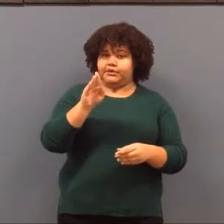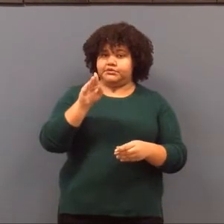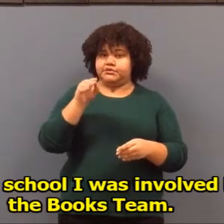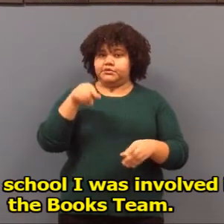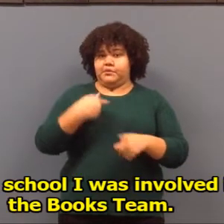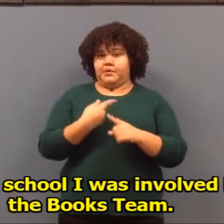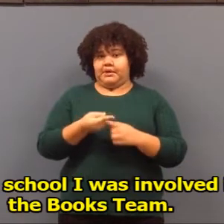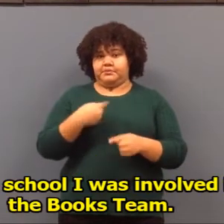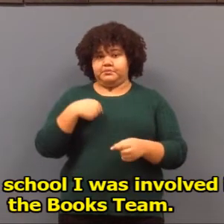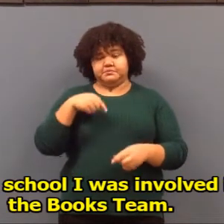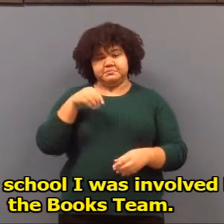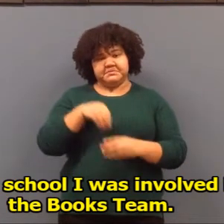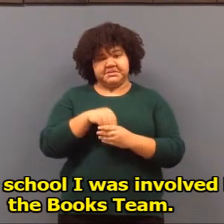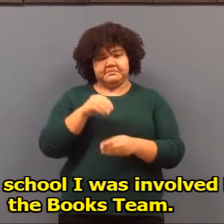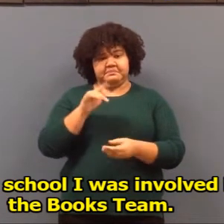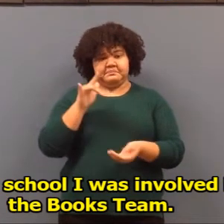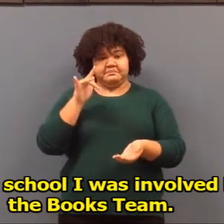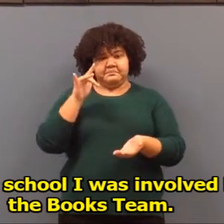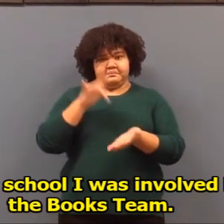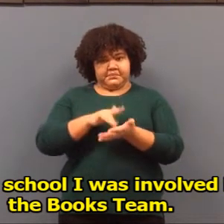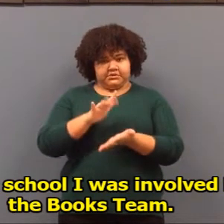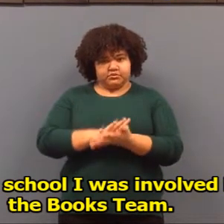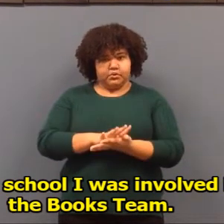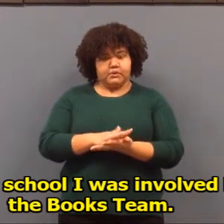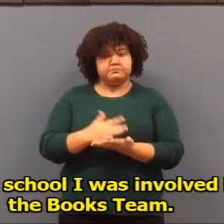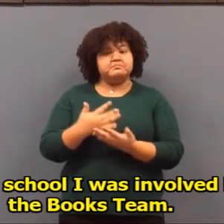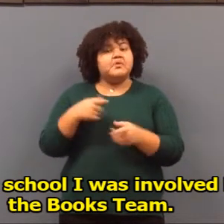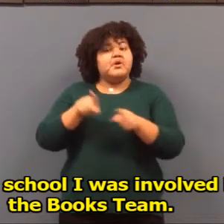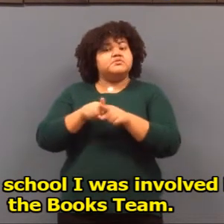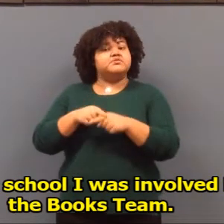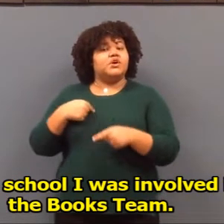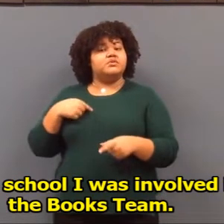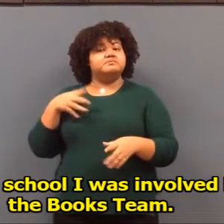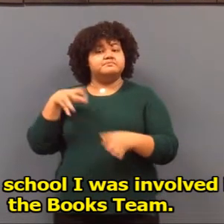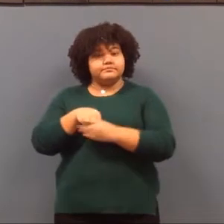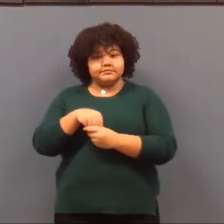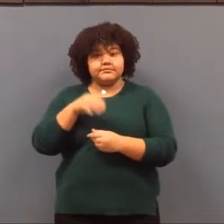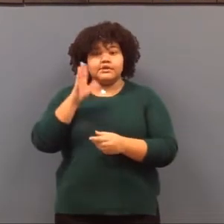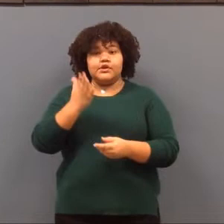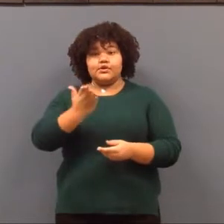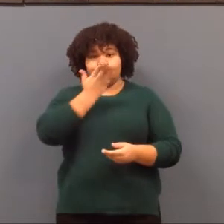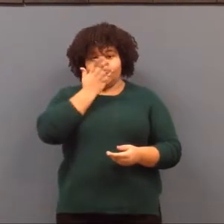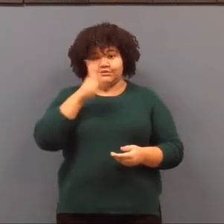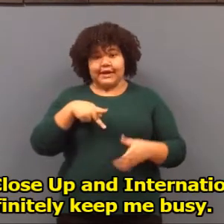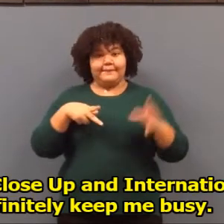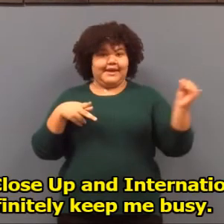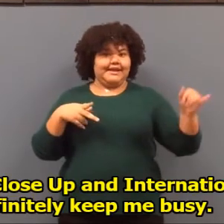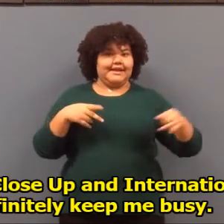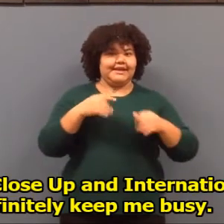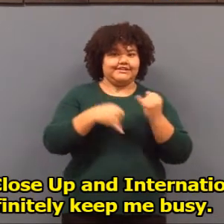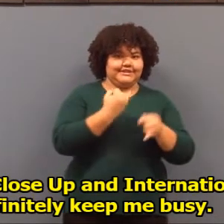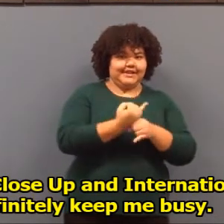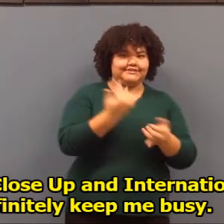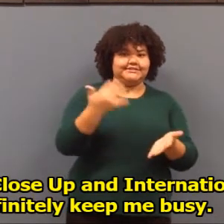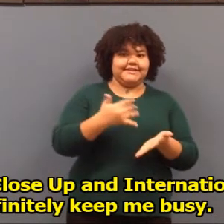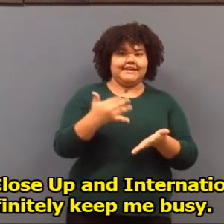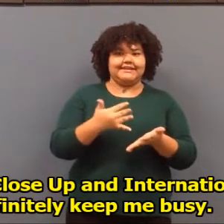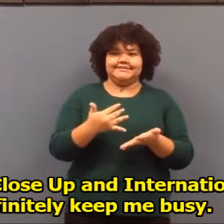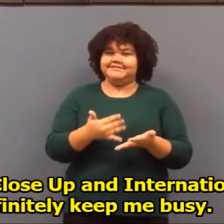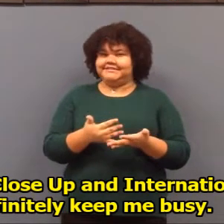When I was in middle school, I was involved in B-O-B-T, Battle of the Books team. Also, I participate in Close